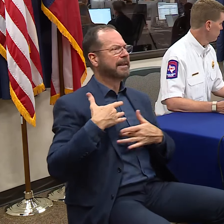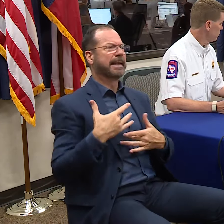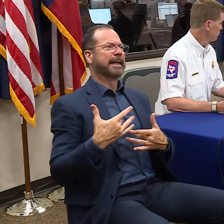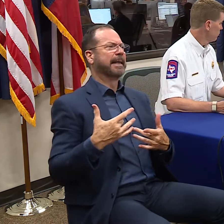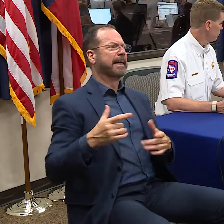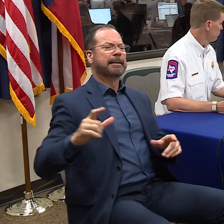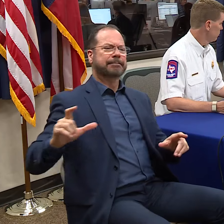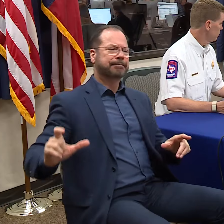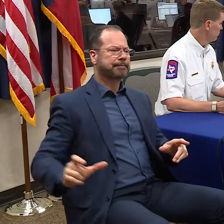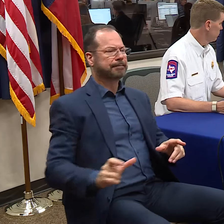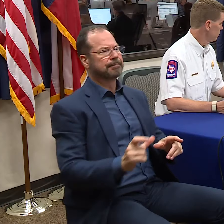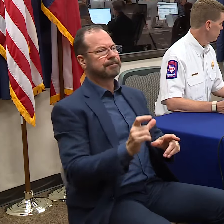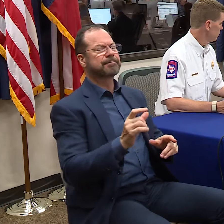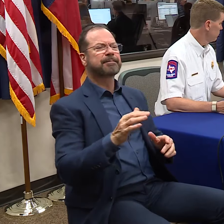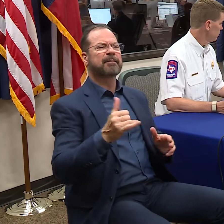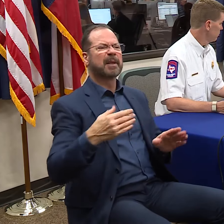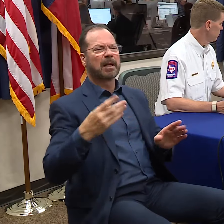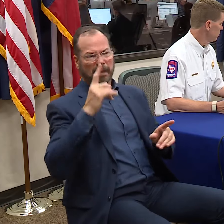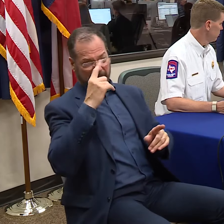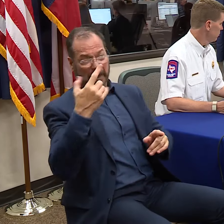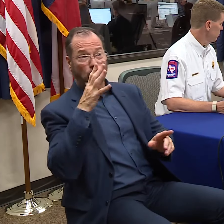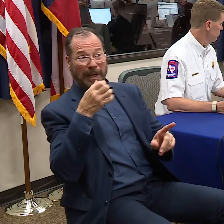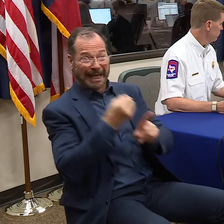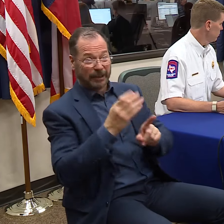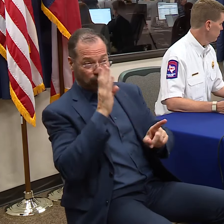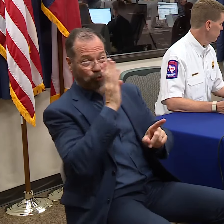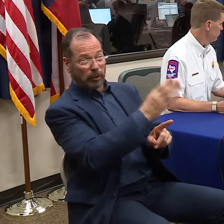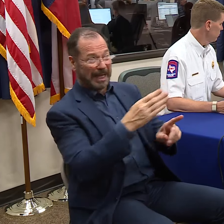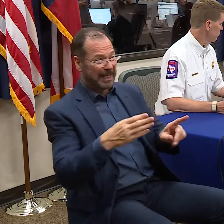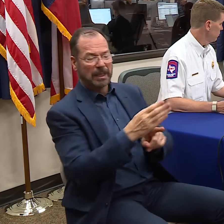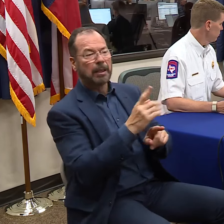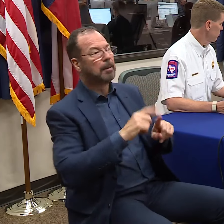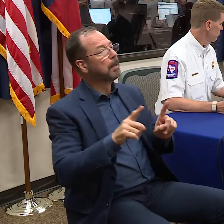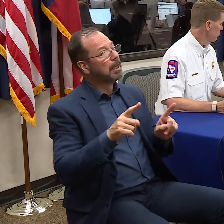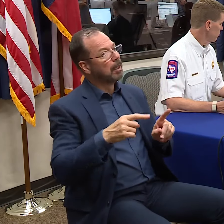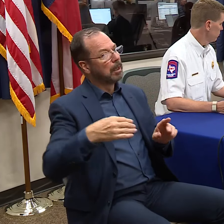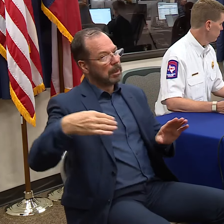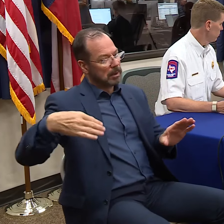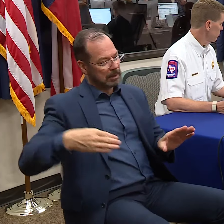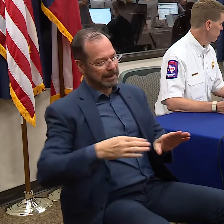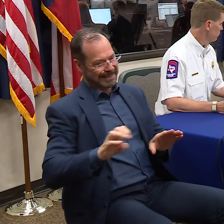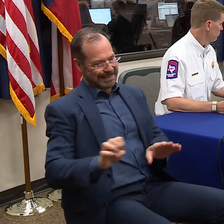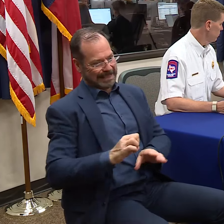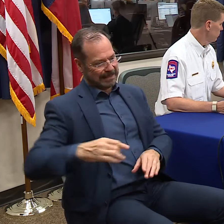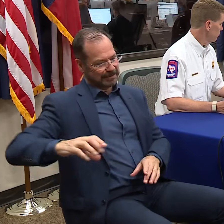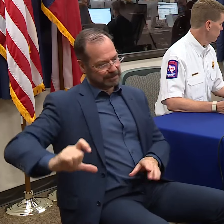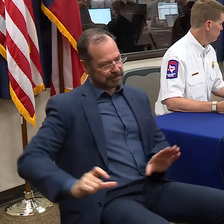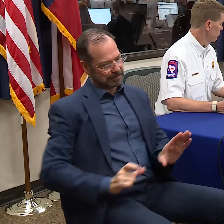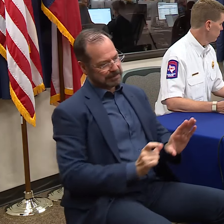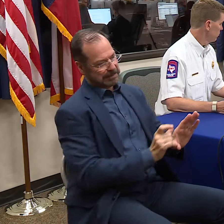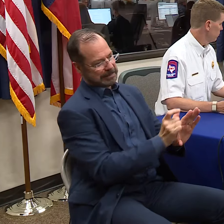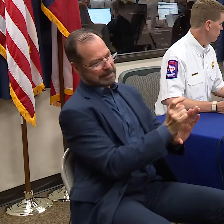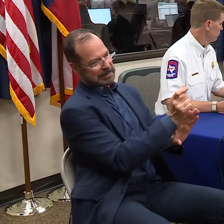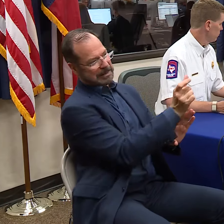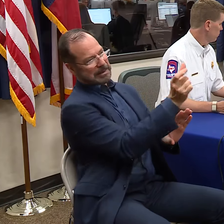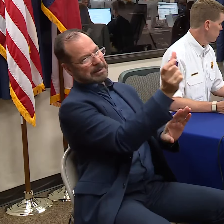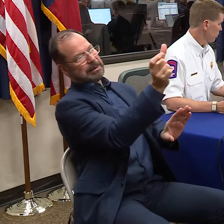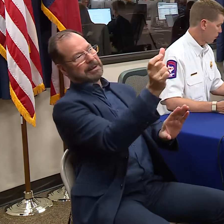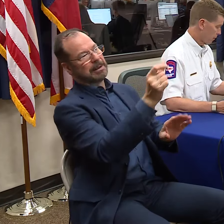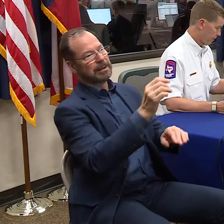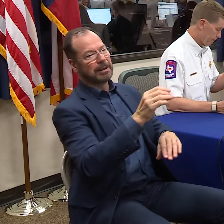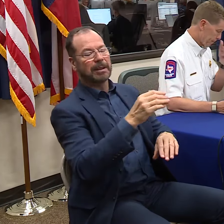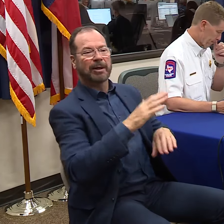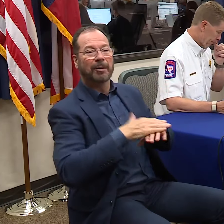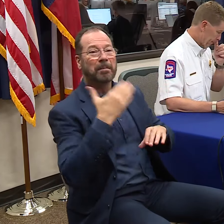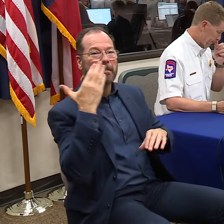you know, through the Caribbean like a straight shot. But these storms that come up through the eastern Caribbean and then come over the Yucatarian